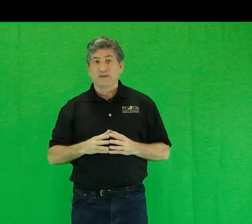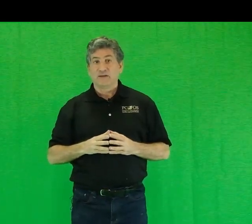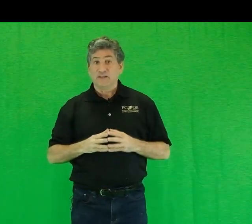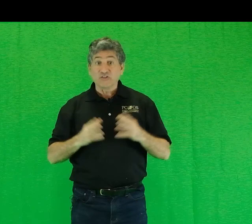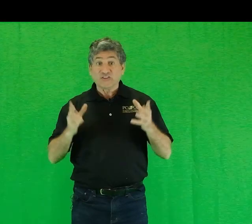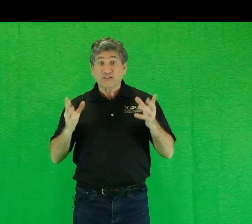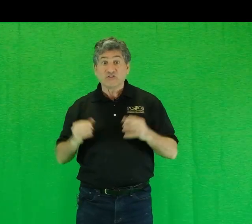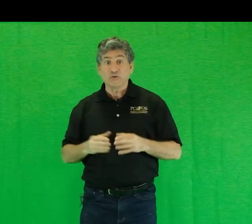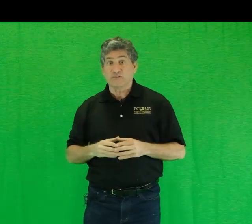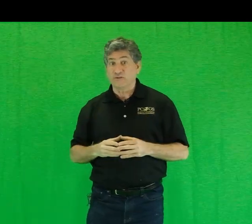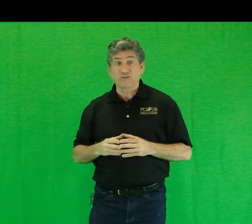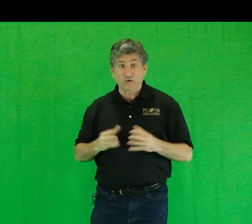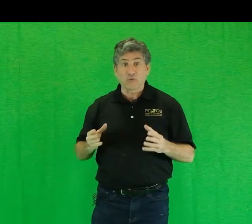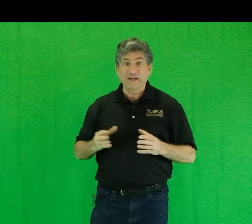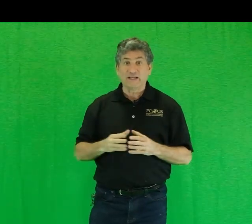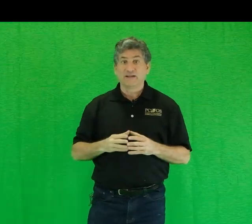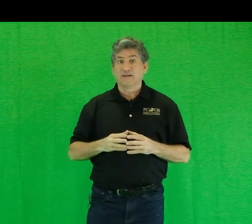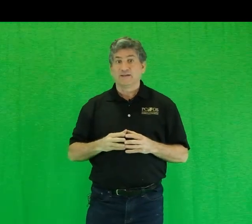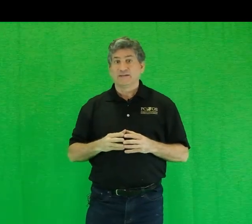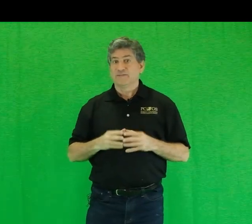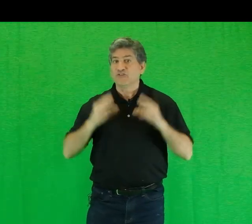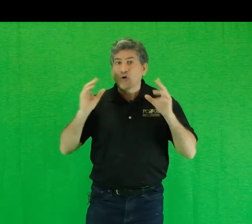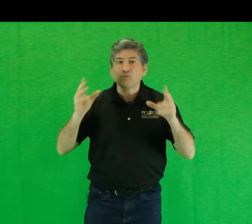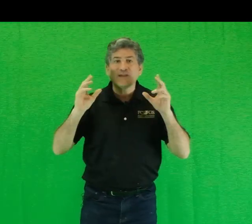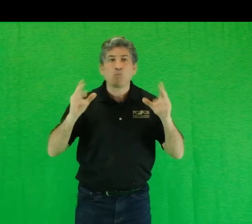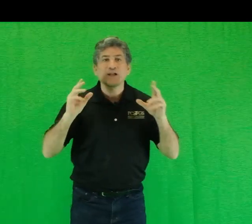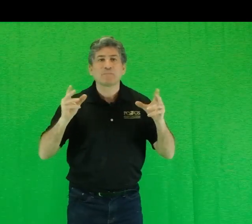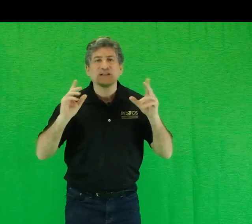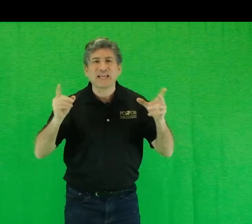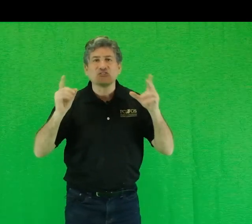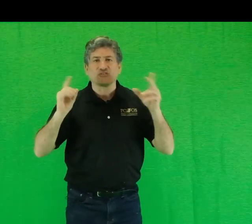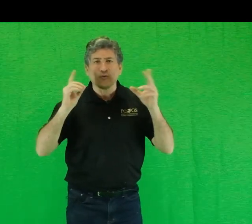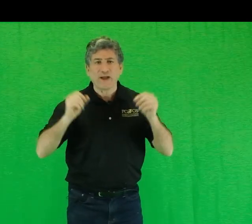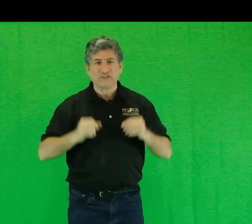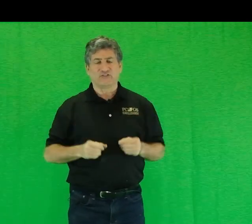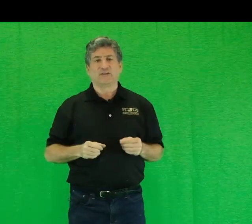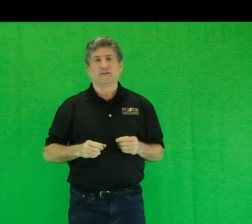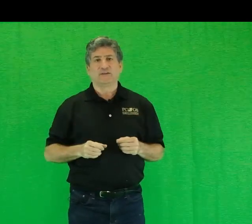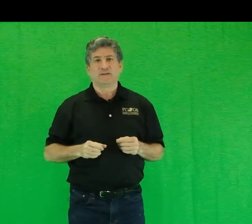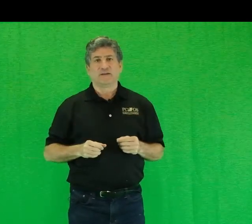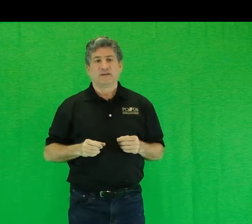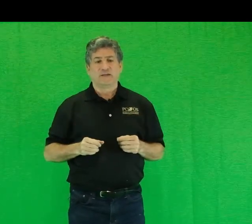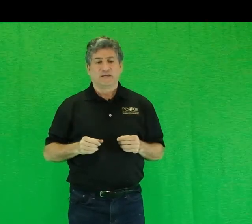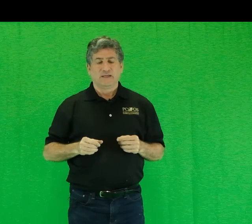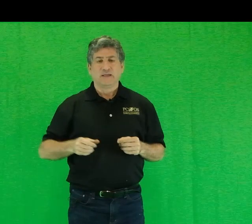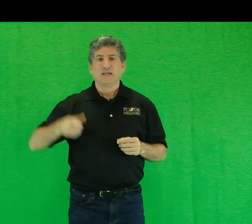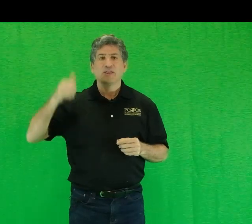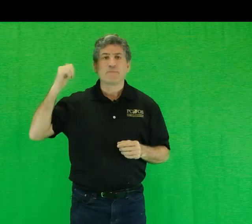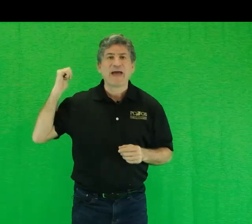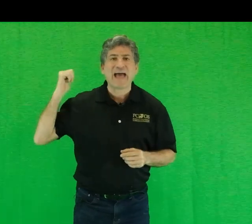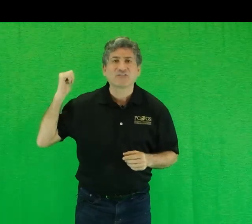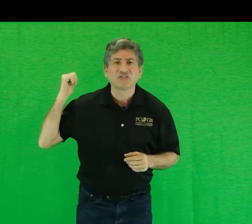You'll see it too if you don't already. There's only one place for waste. The past. The past.